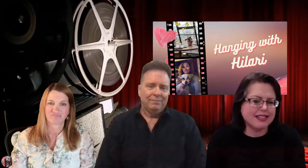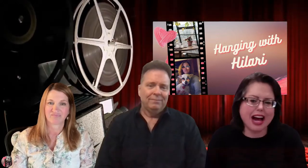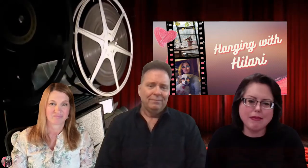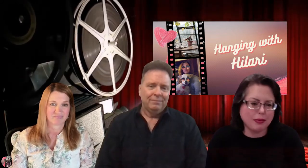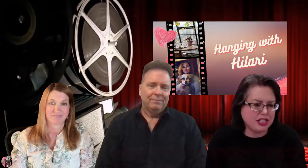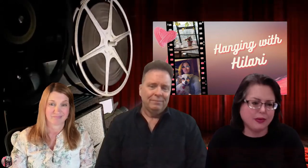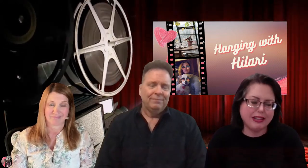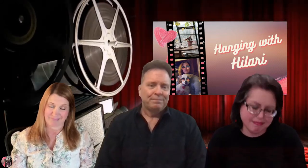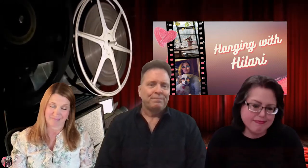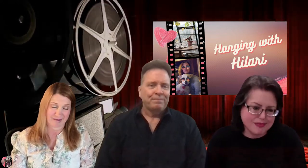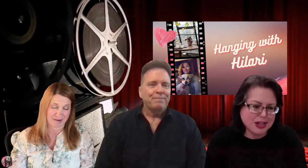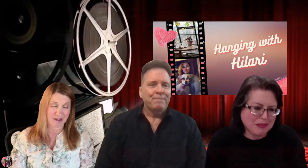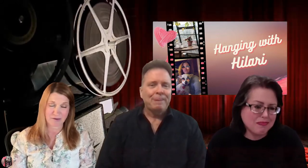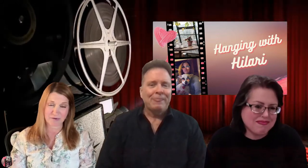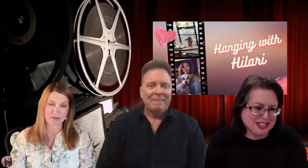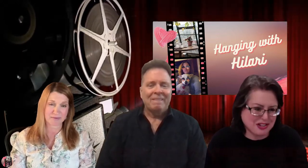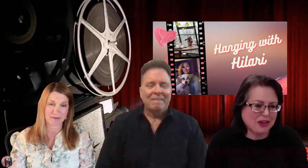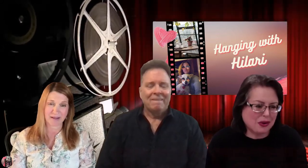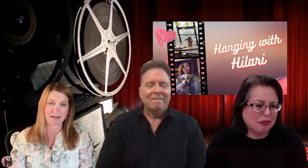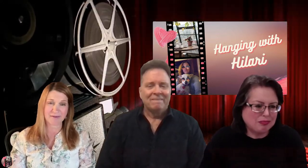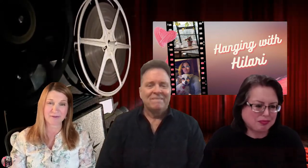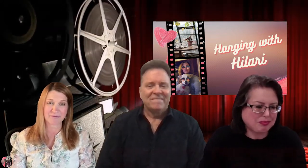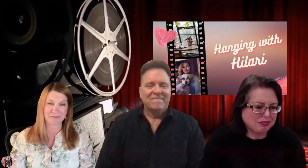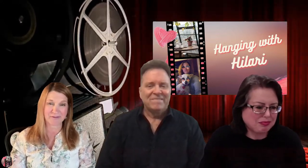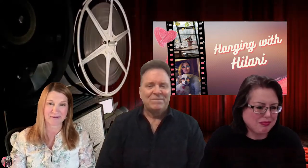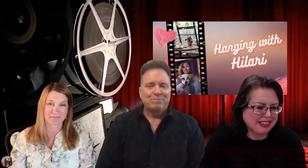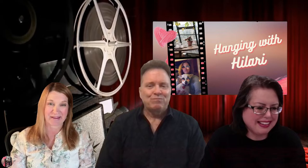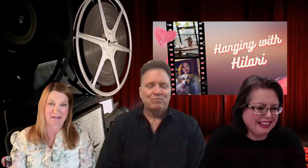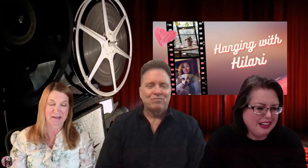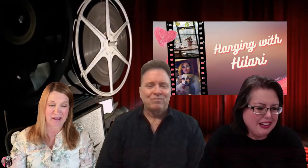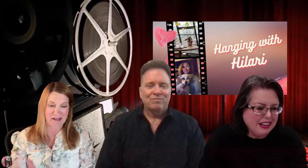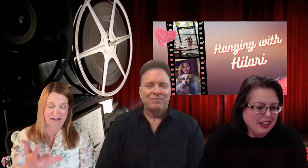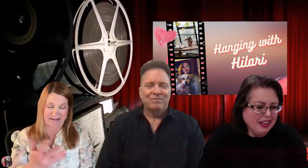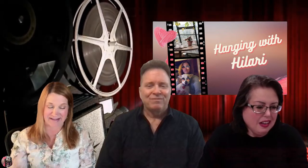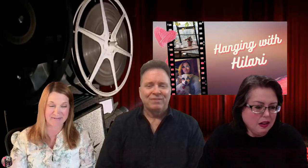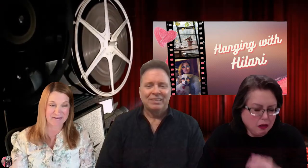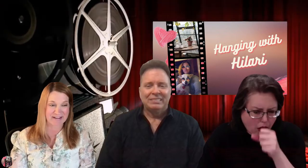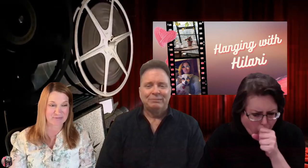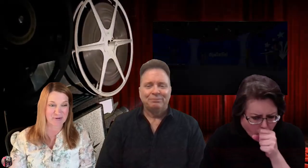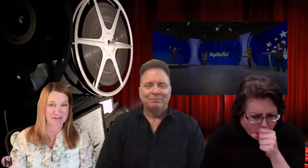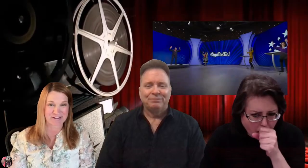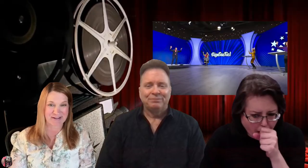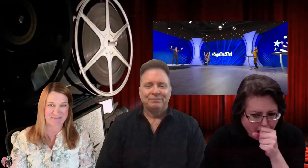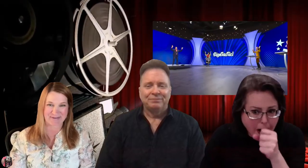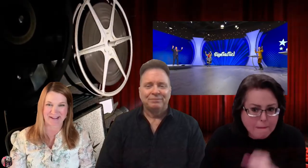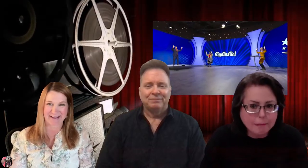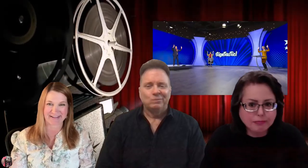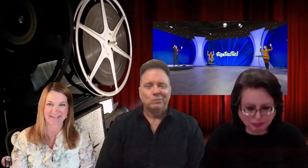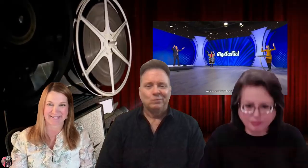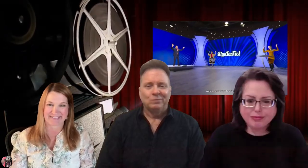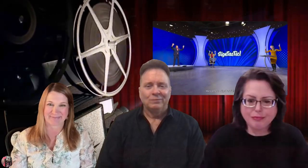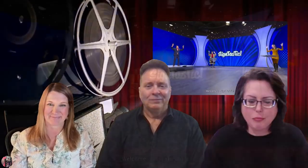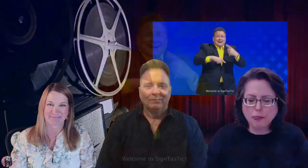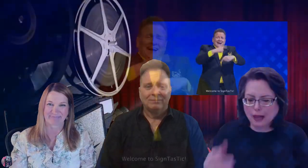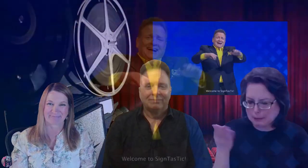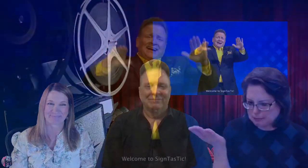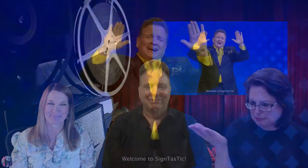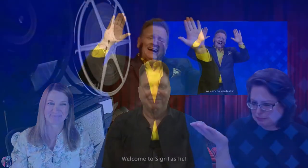It's time that we do it. I agree. I agree fully. David, let's roll a clip. Welcome to Sign